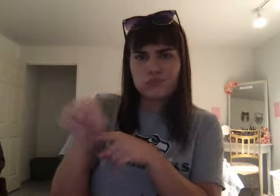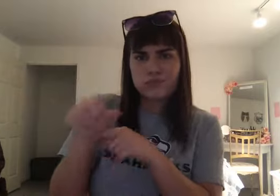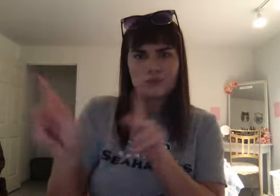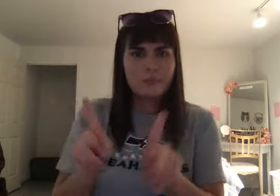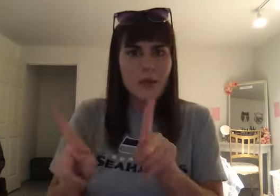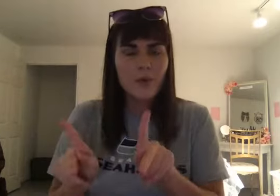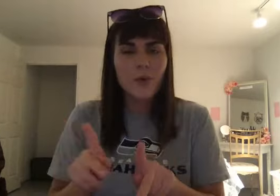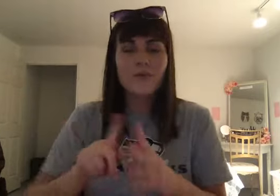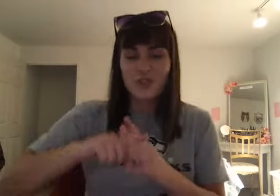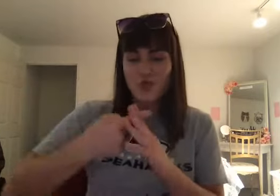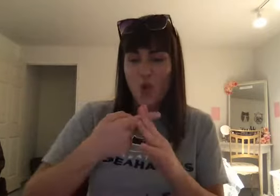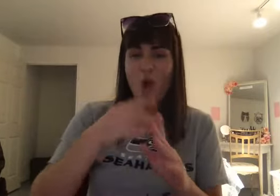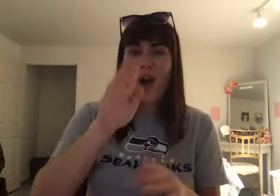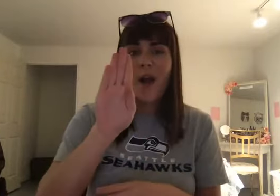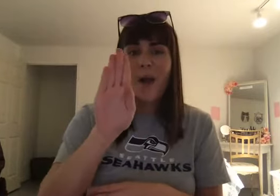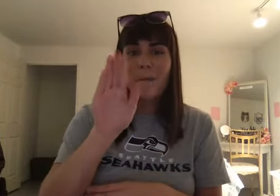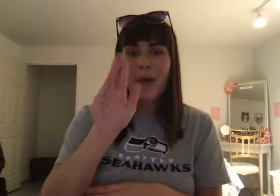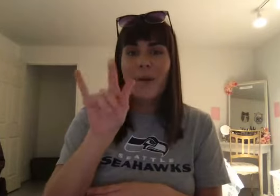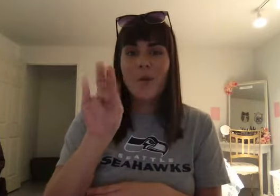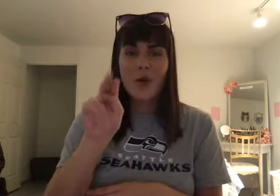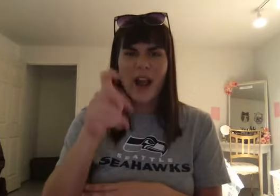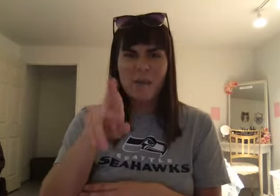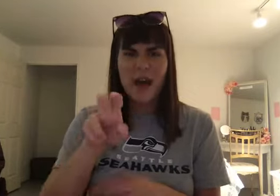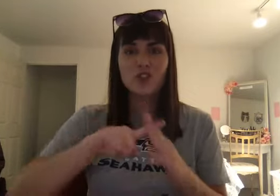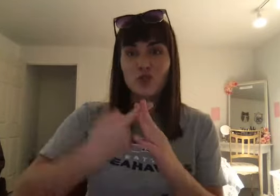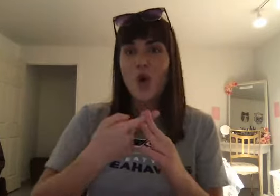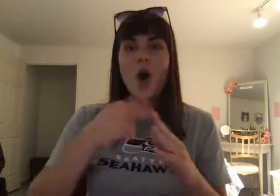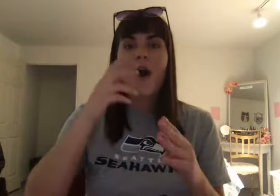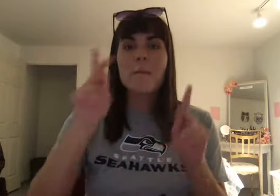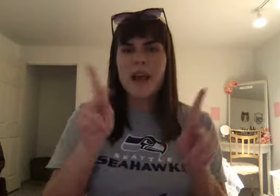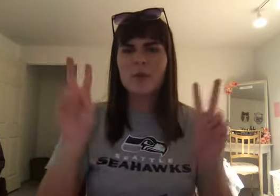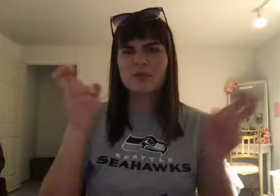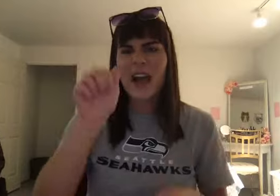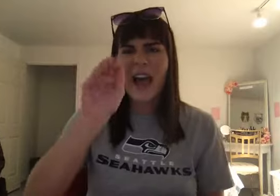Babylonian. Empire. Were the Amorites. These nomadic. Were Who constantly. Moved around. They were not.